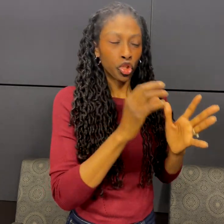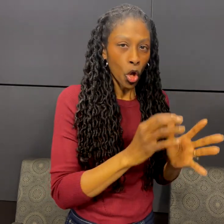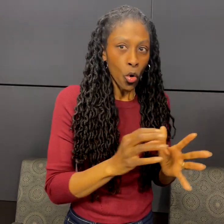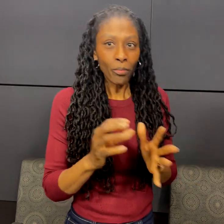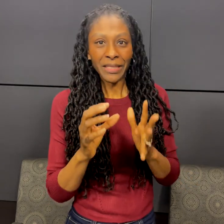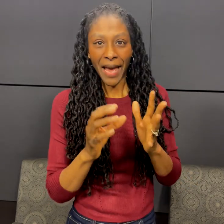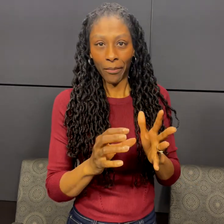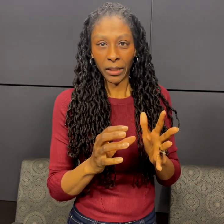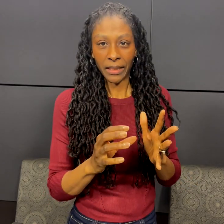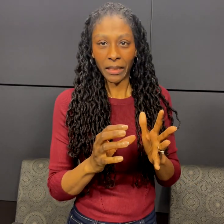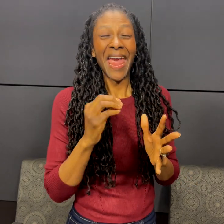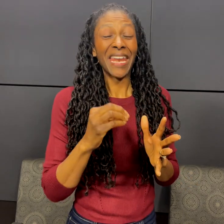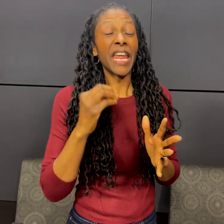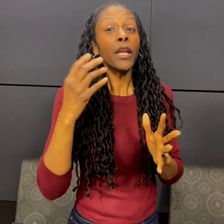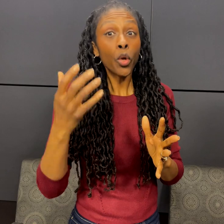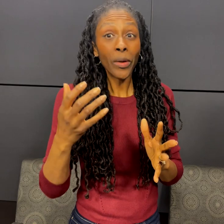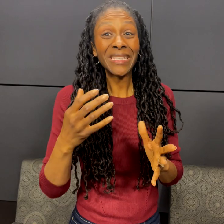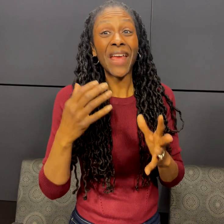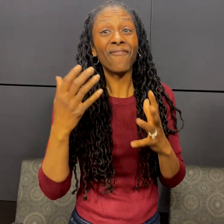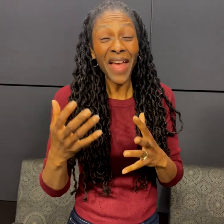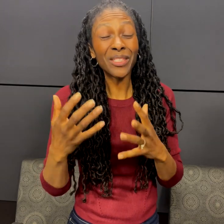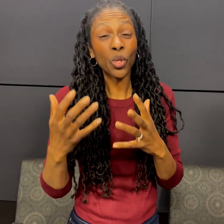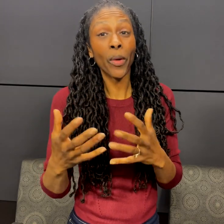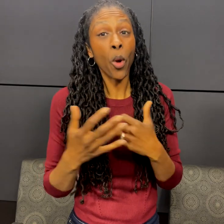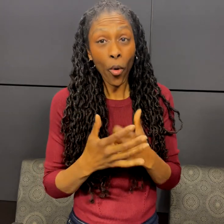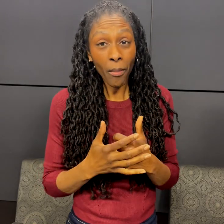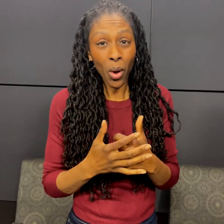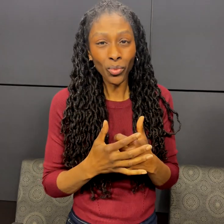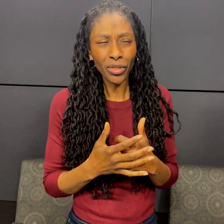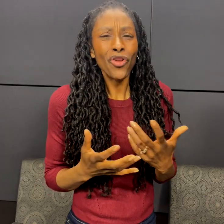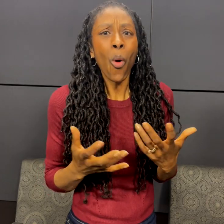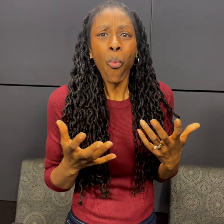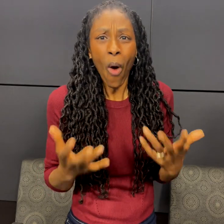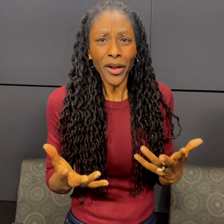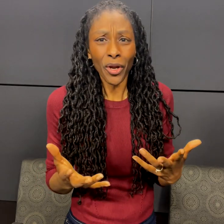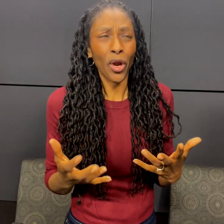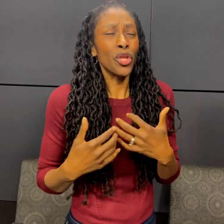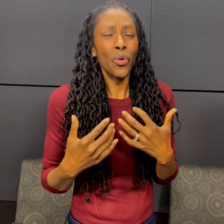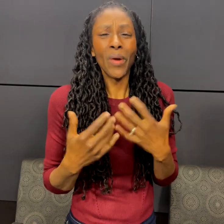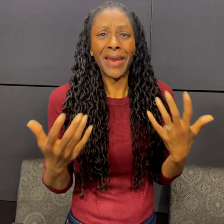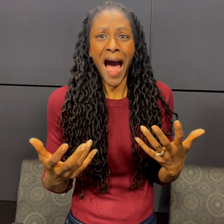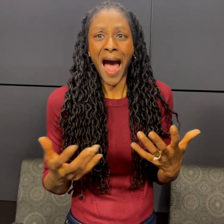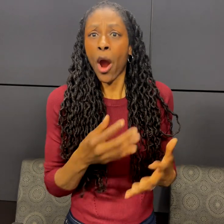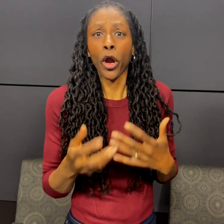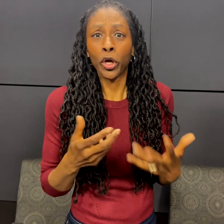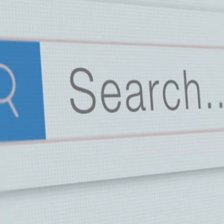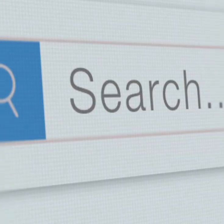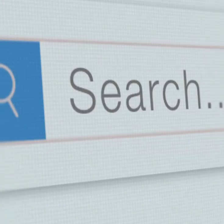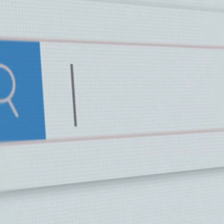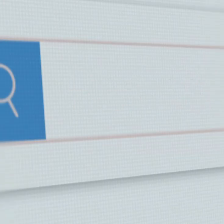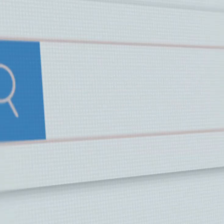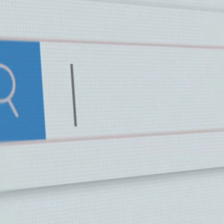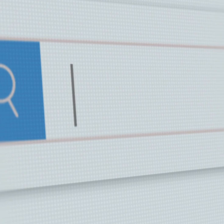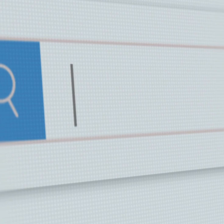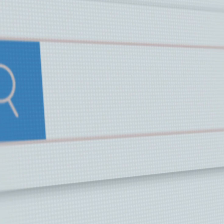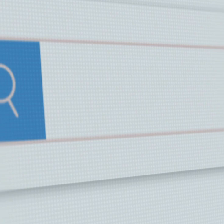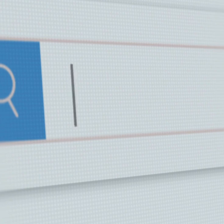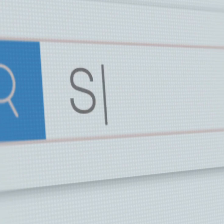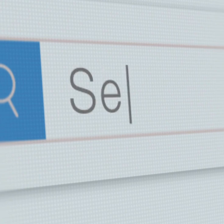slowed metabolism, and an increase in fat storing hormones? No wonder you and I are googling how to lose weight, how to